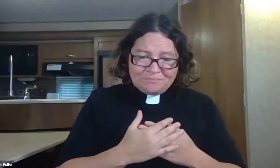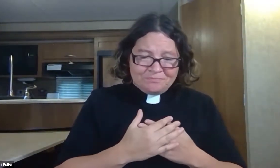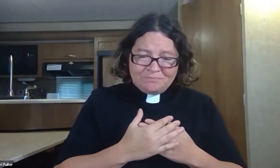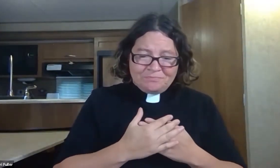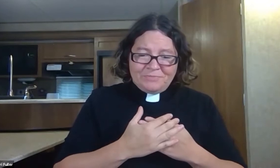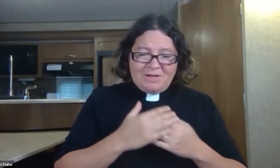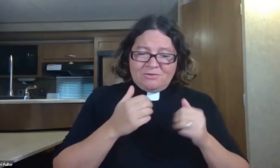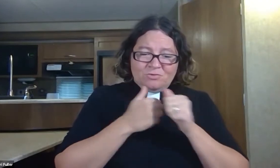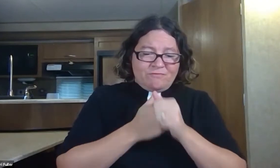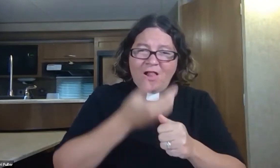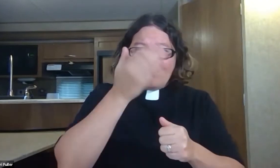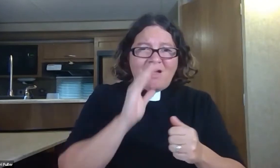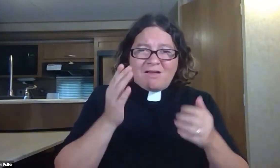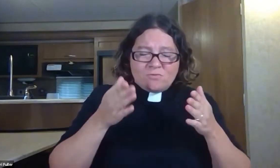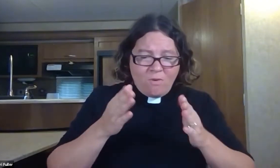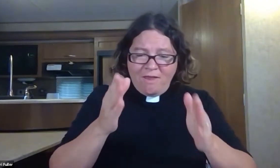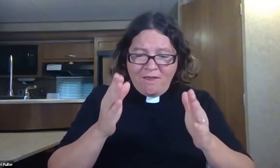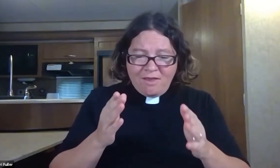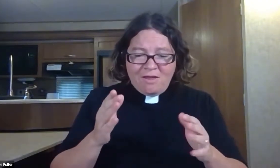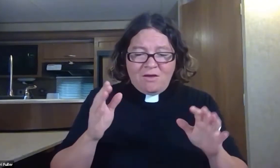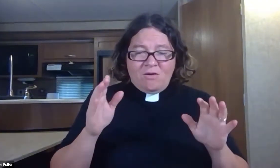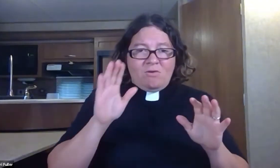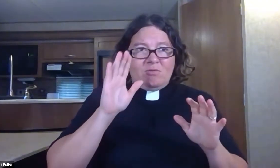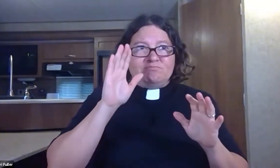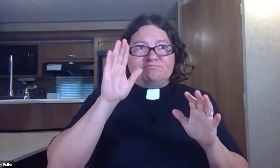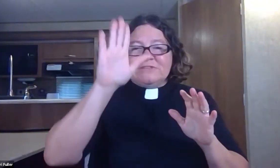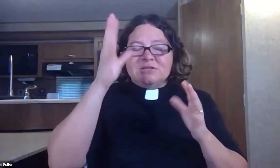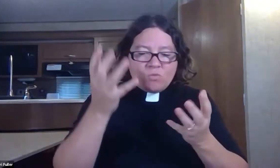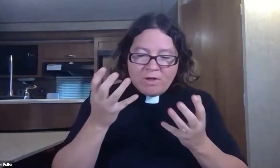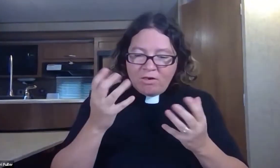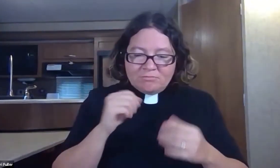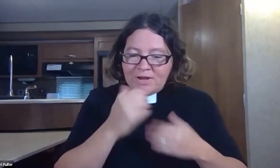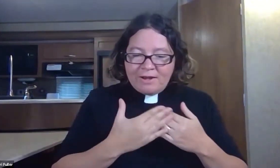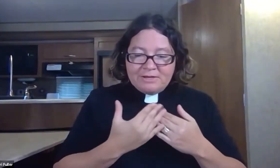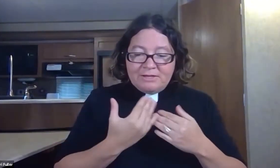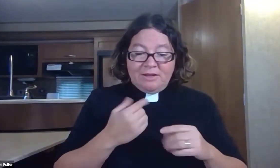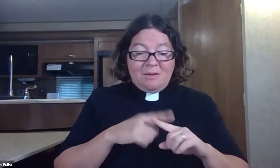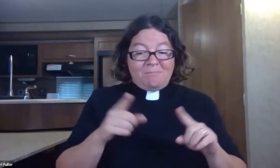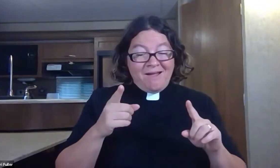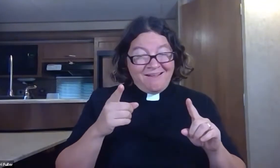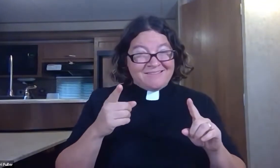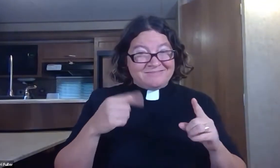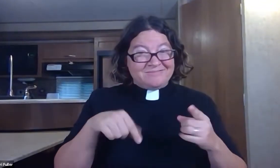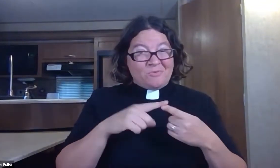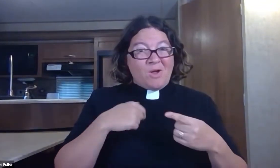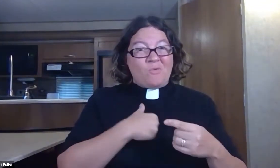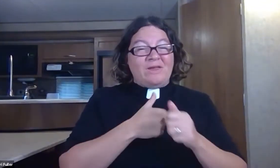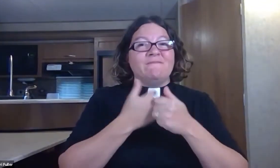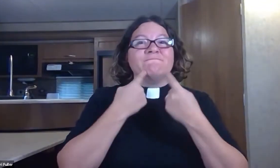and I'm not trying to tell you that it's easy doing God's will isn't easy